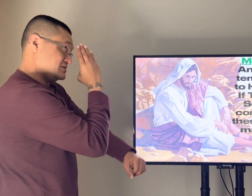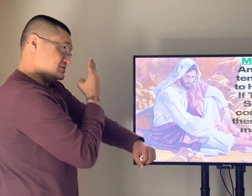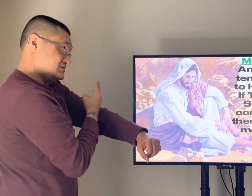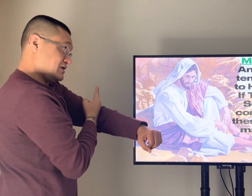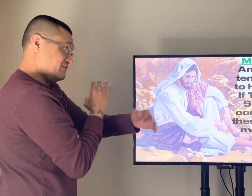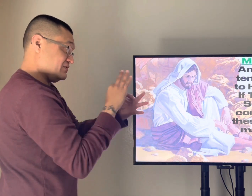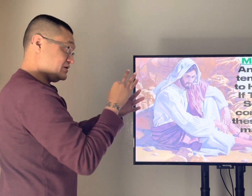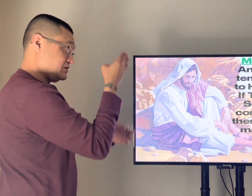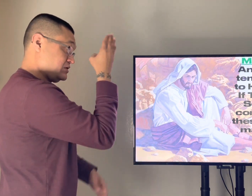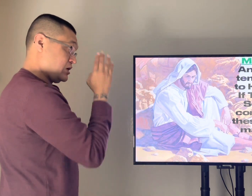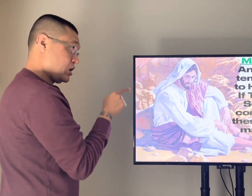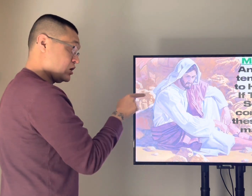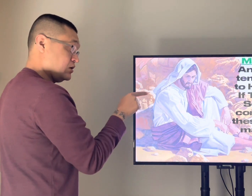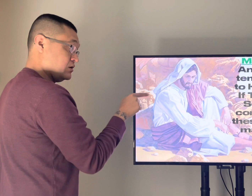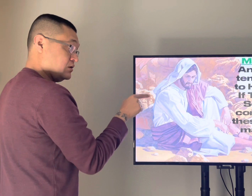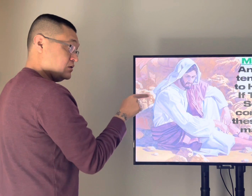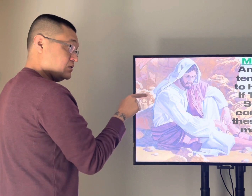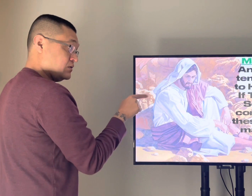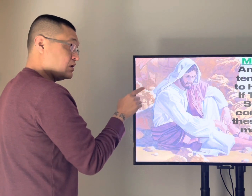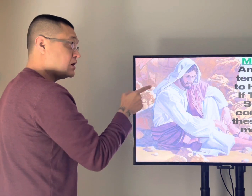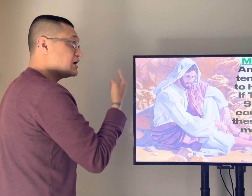he if thou be the son of god